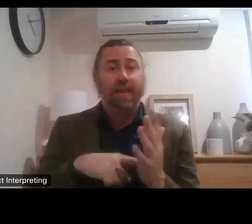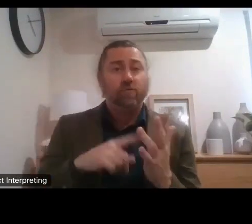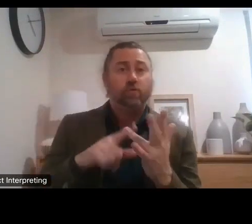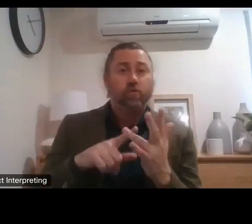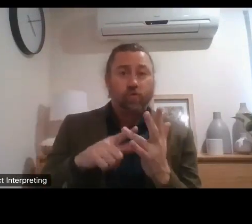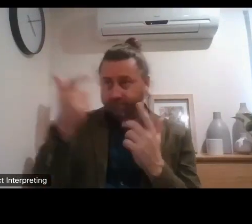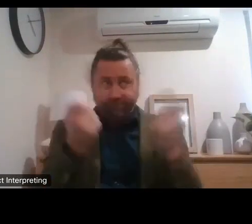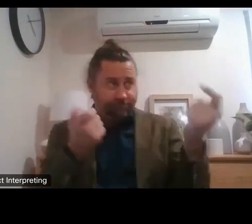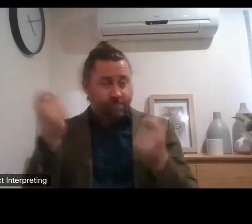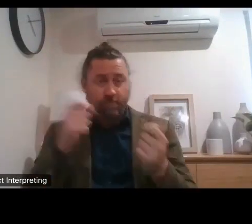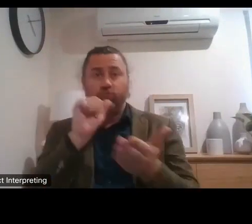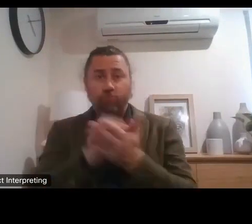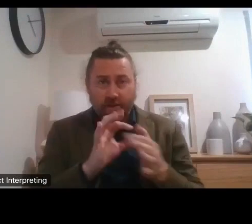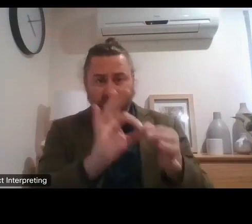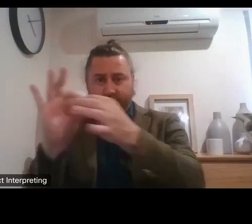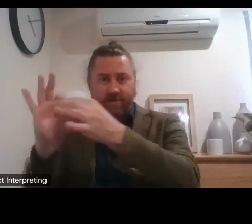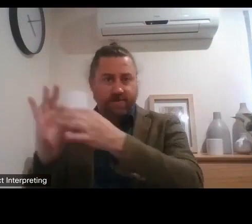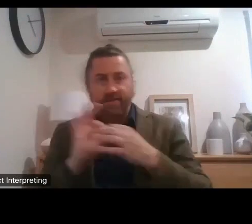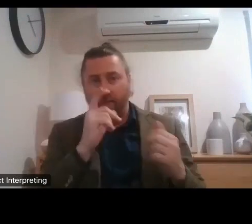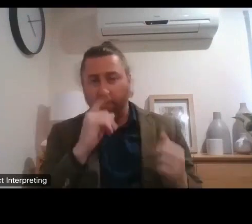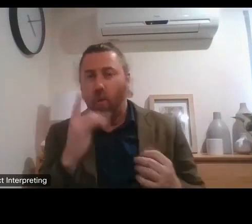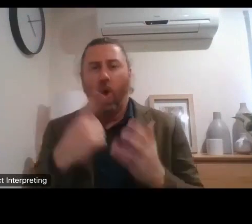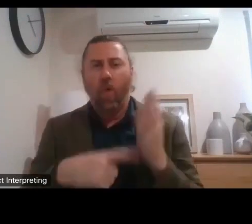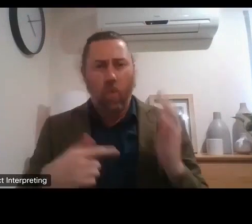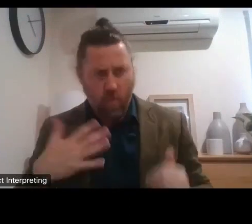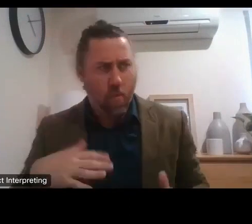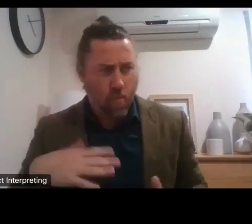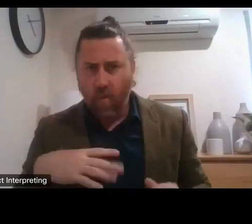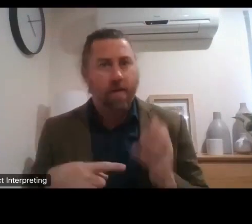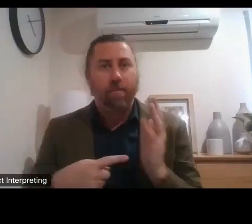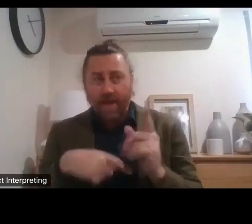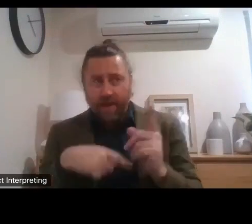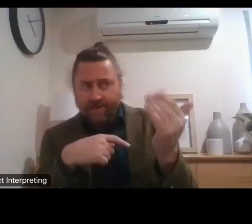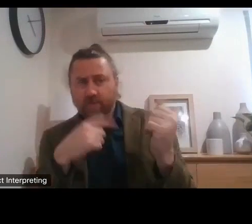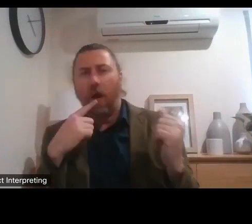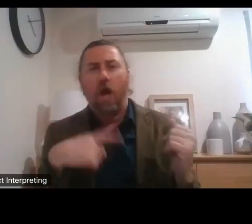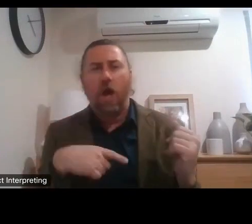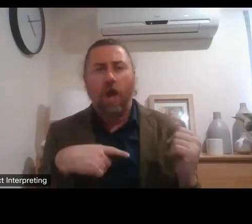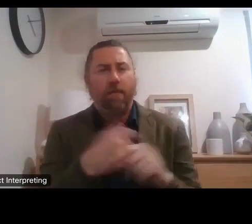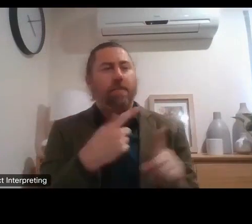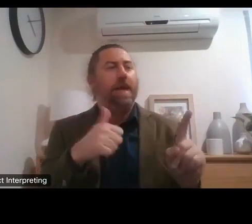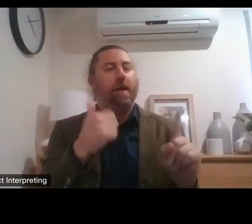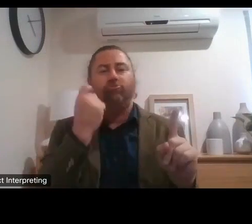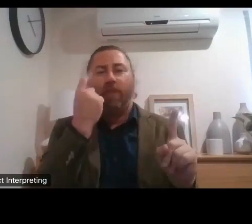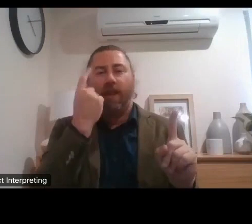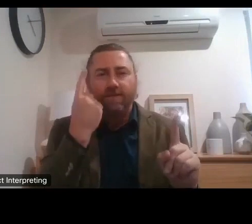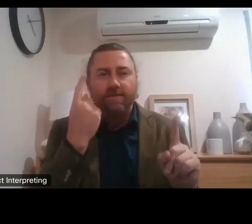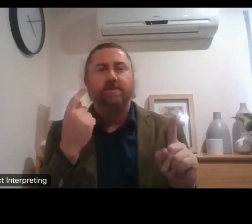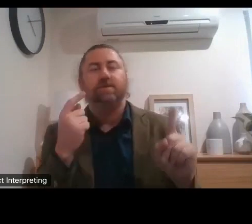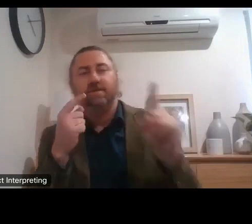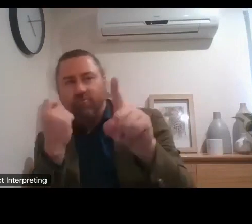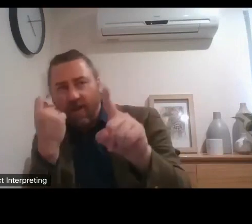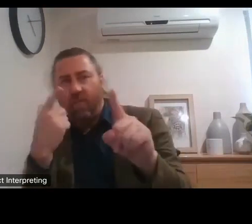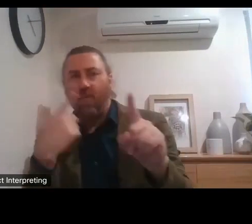the people who were most committed but educating other people to come with us so the structure of this review